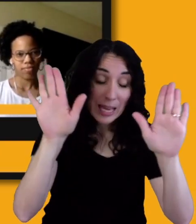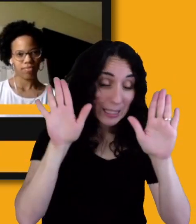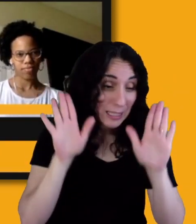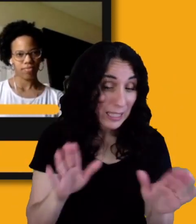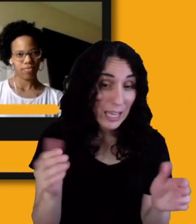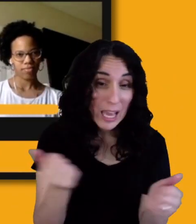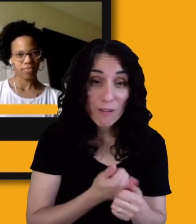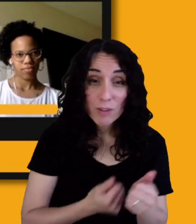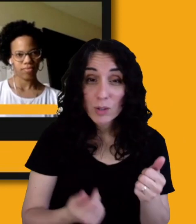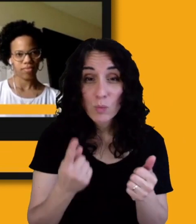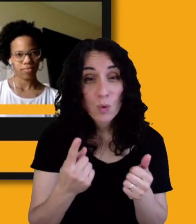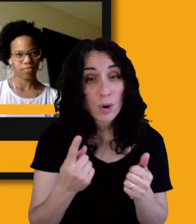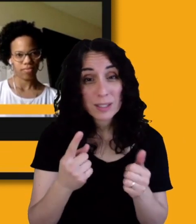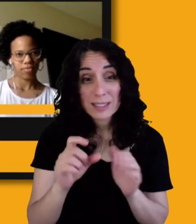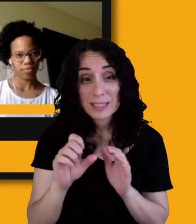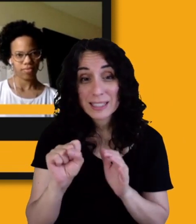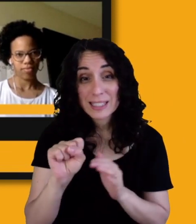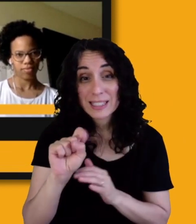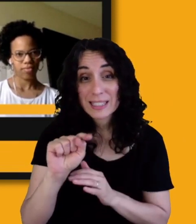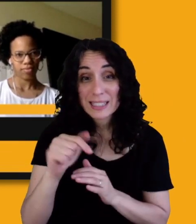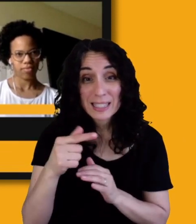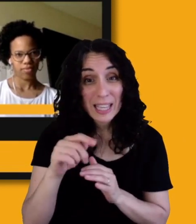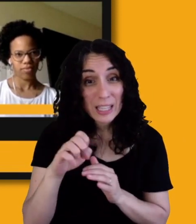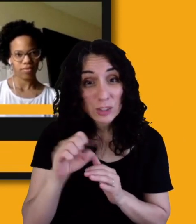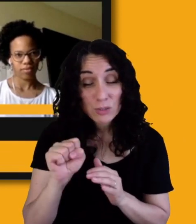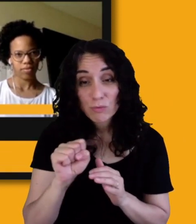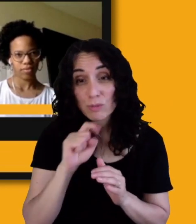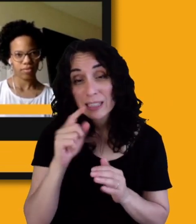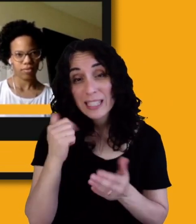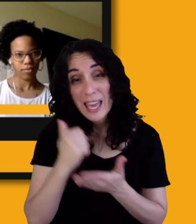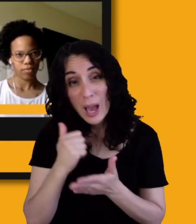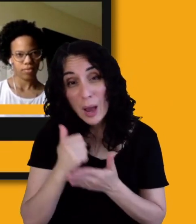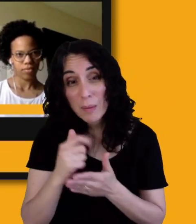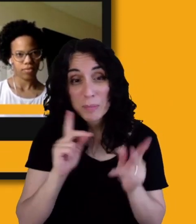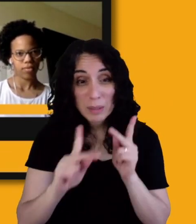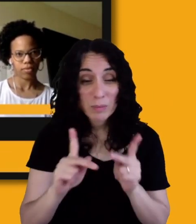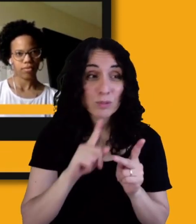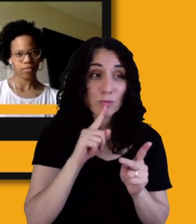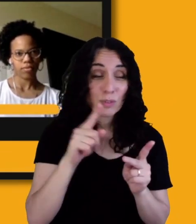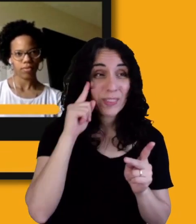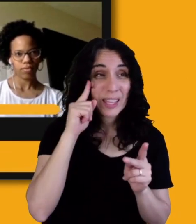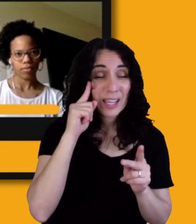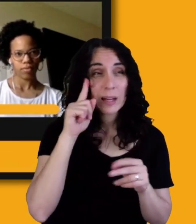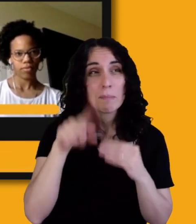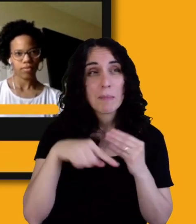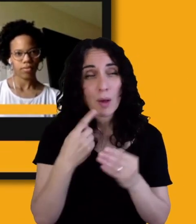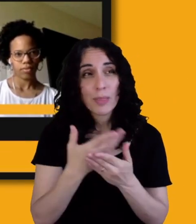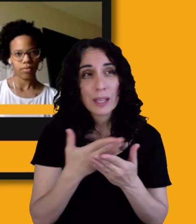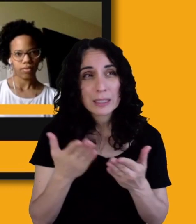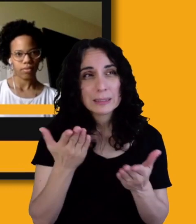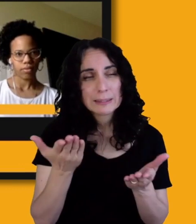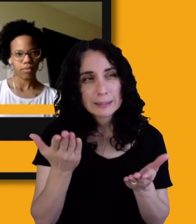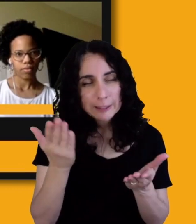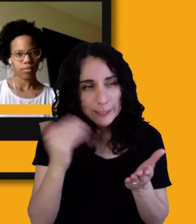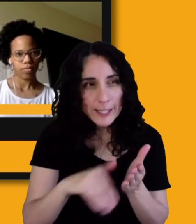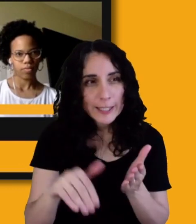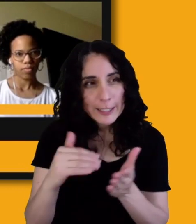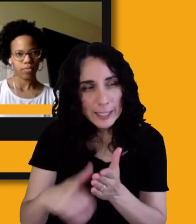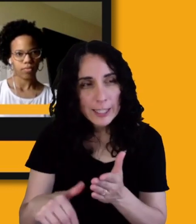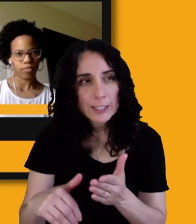single one of these stages are useful and they're helpful and they're helpful for people to rethink things. But ultimately what we're